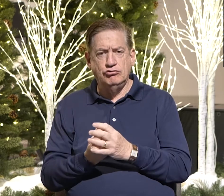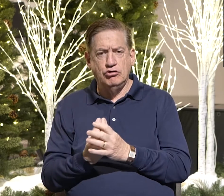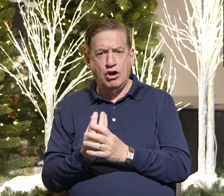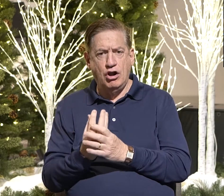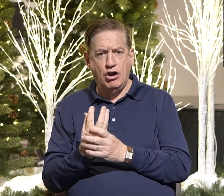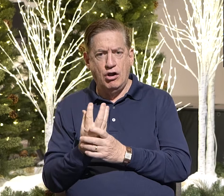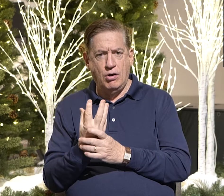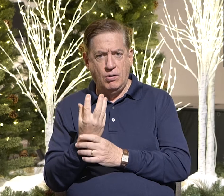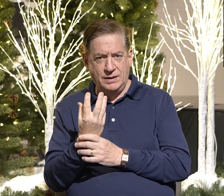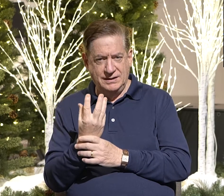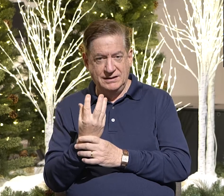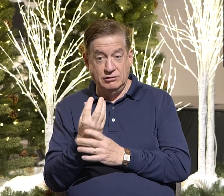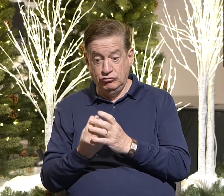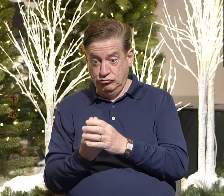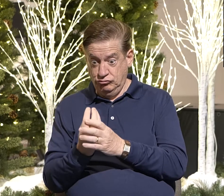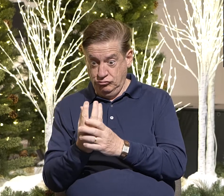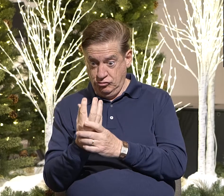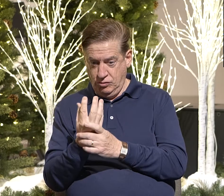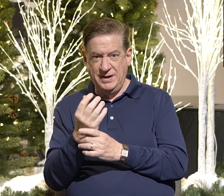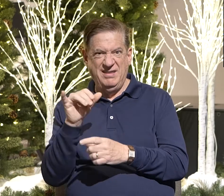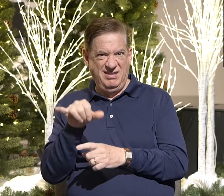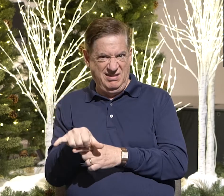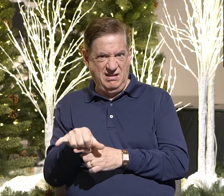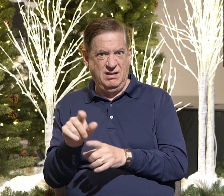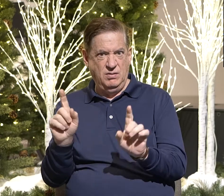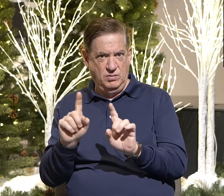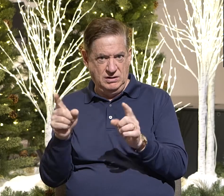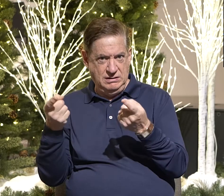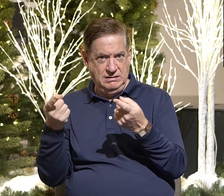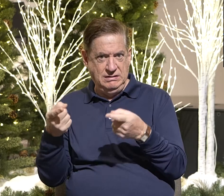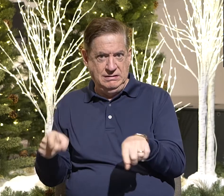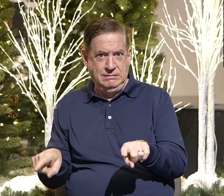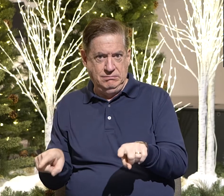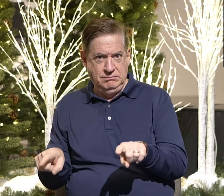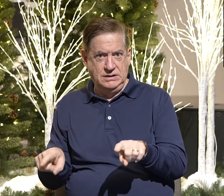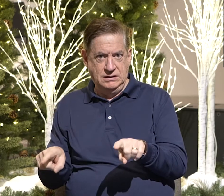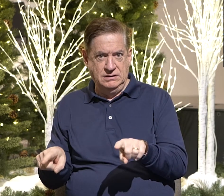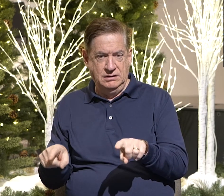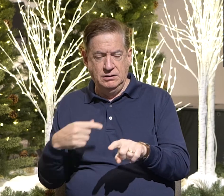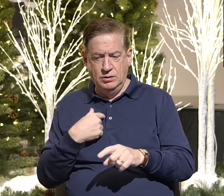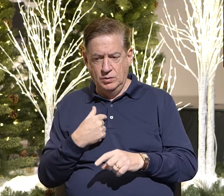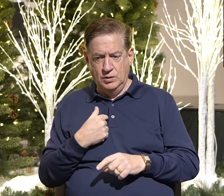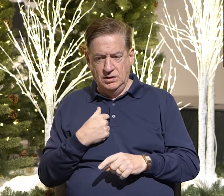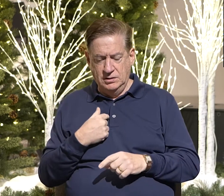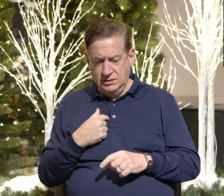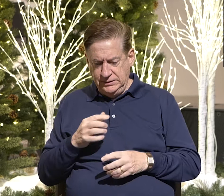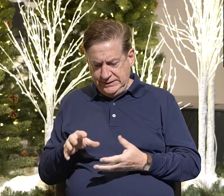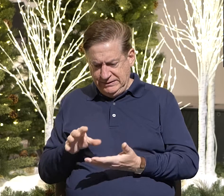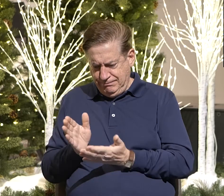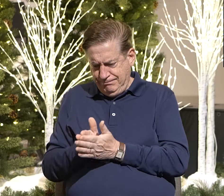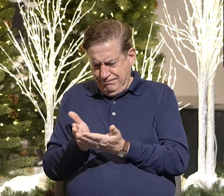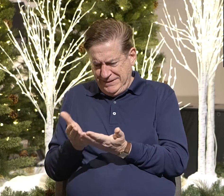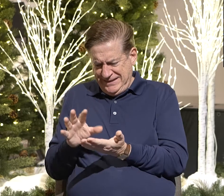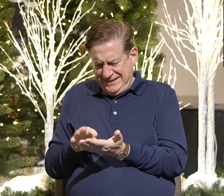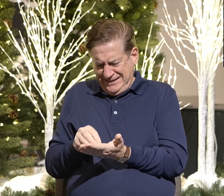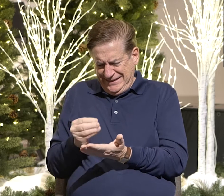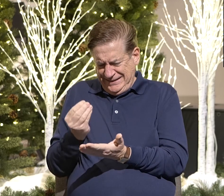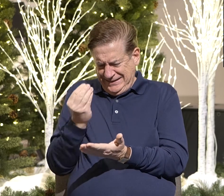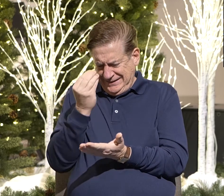this growing is where it happens. That's where we're taking hold of,